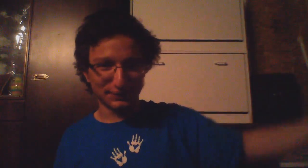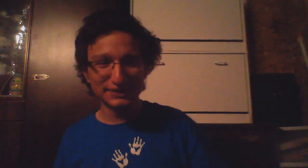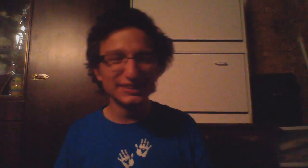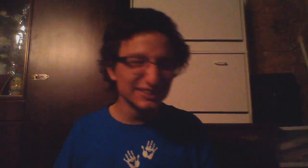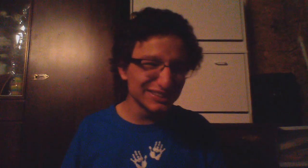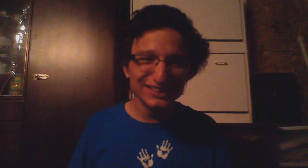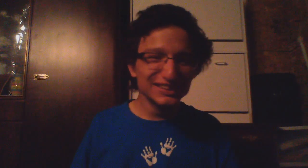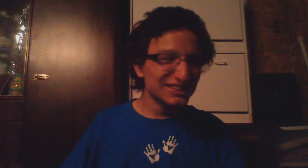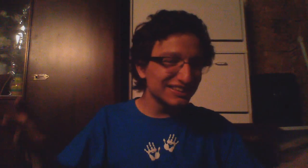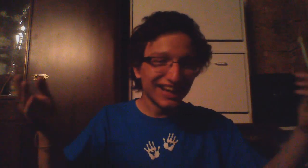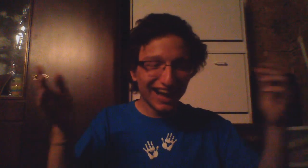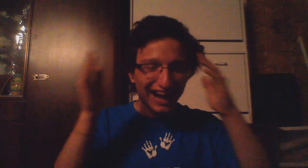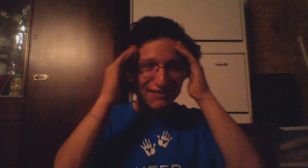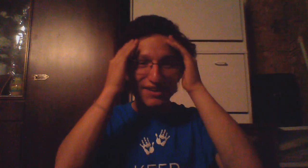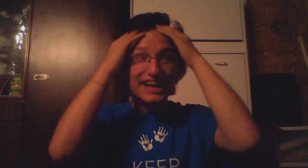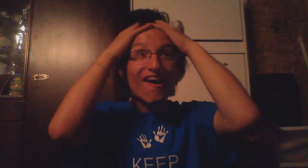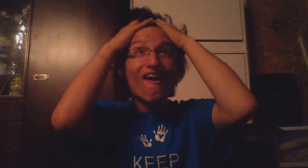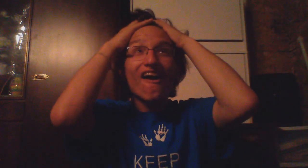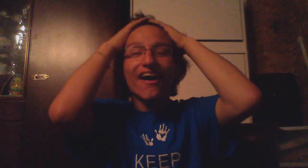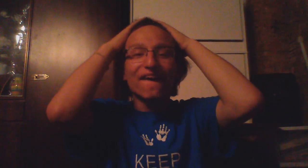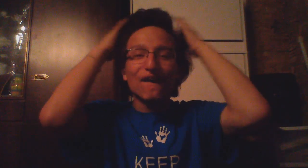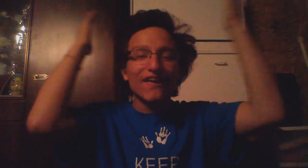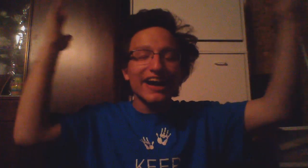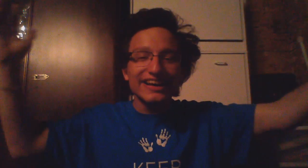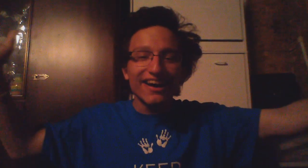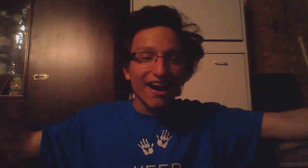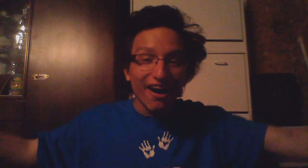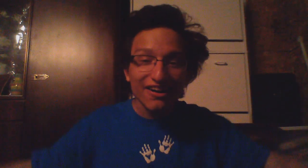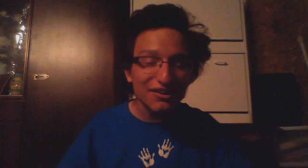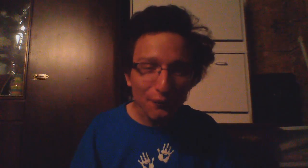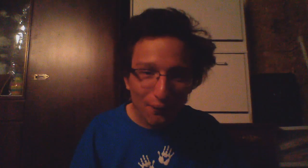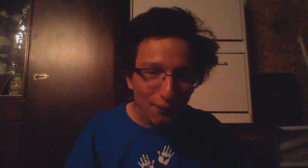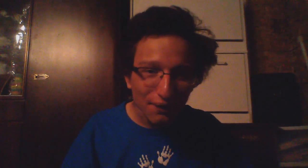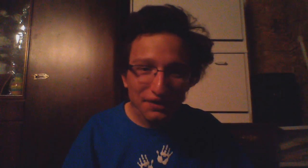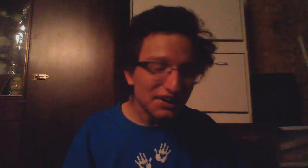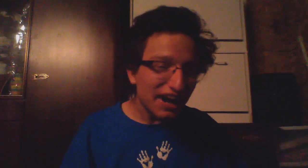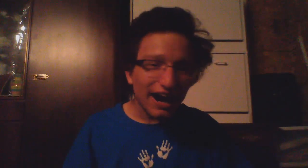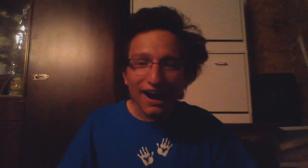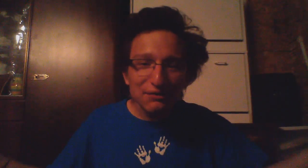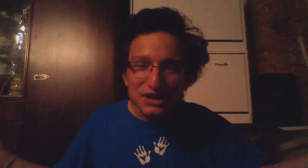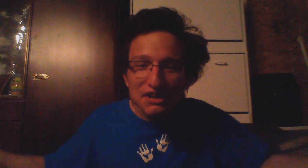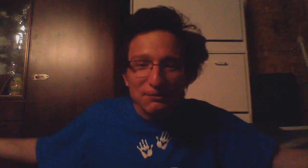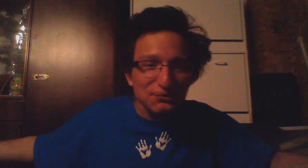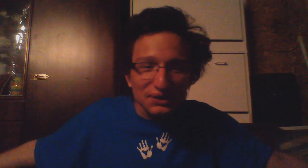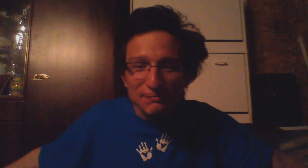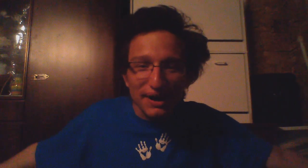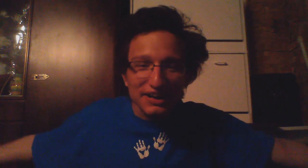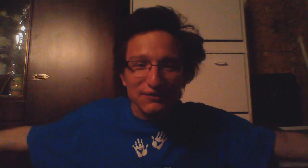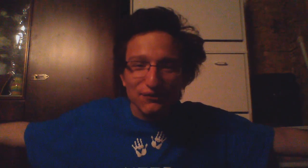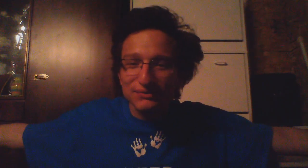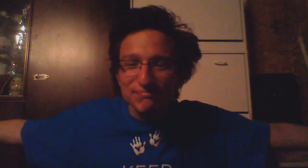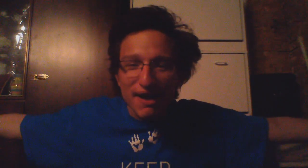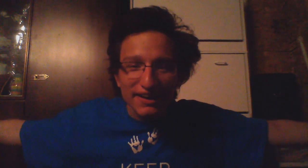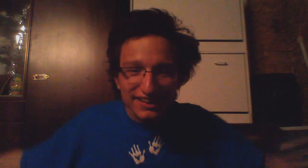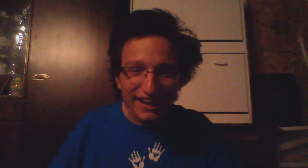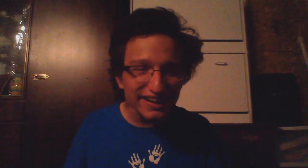I'm like what a cool I'll take free money for meditating